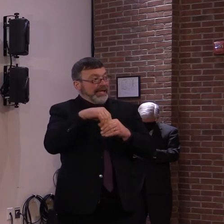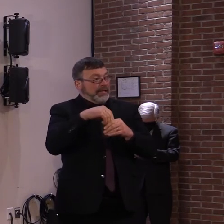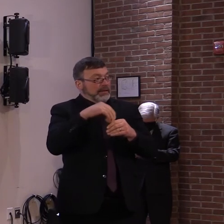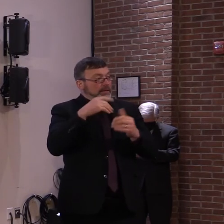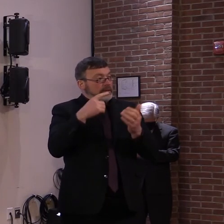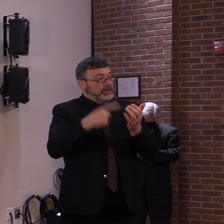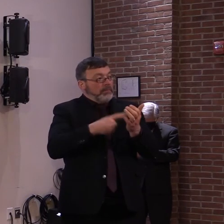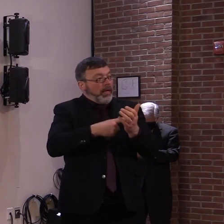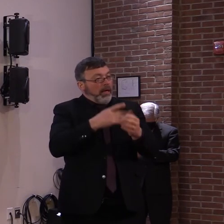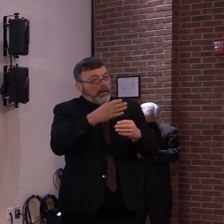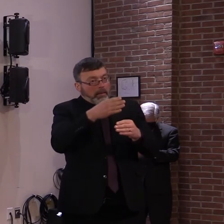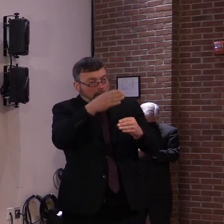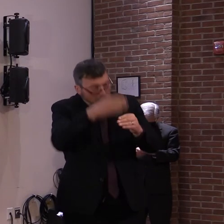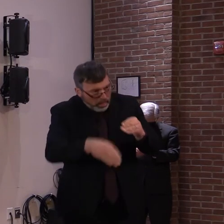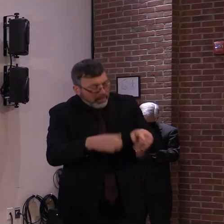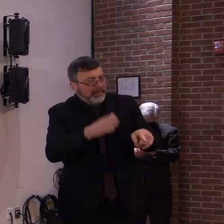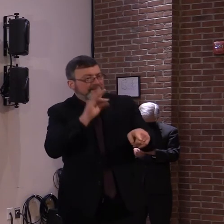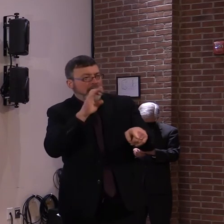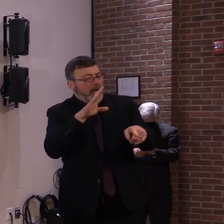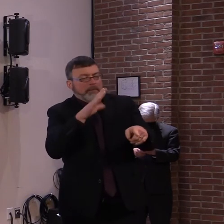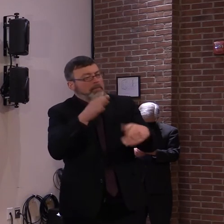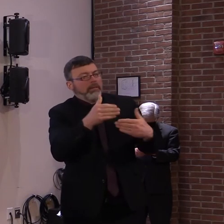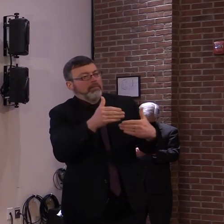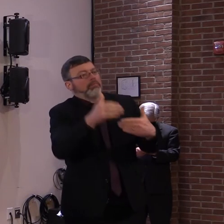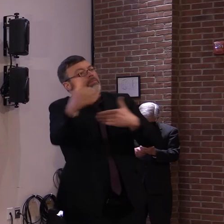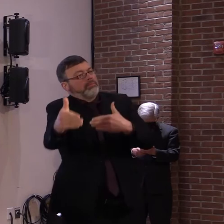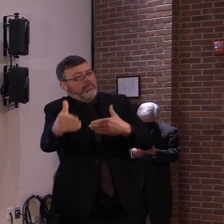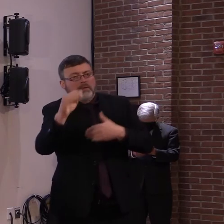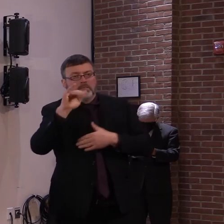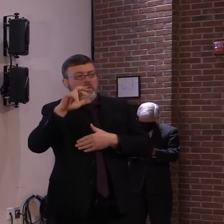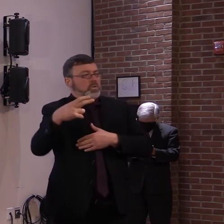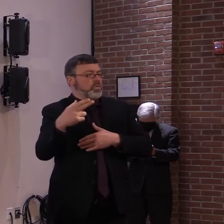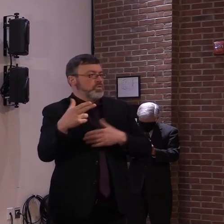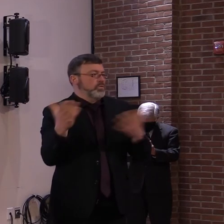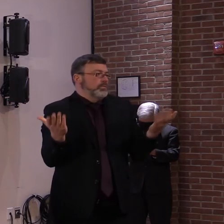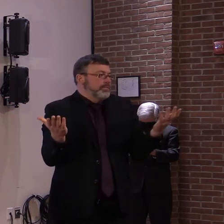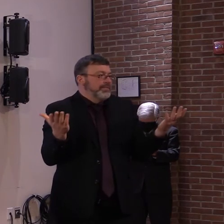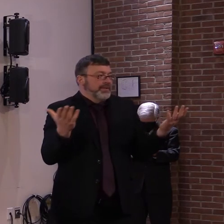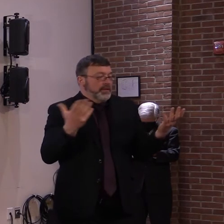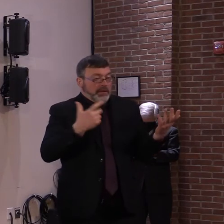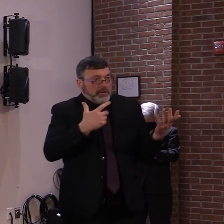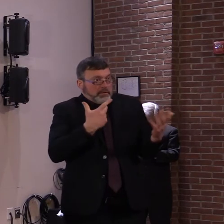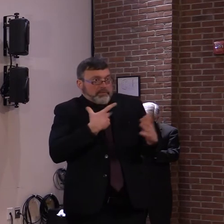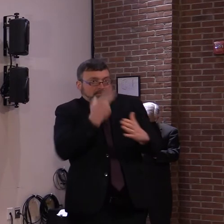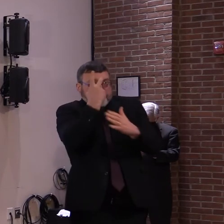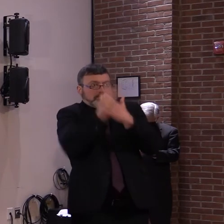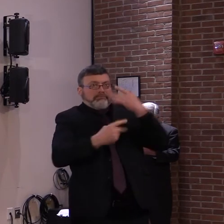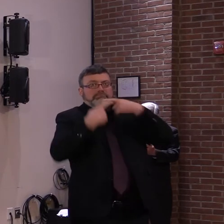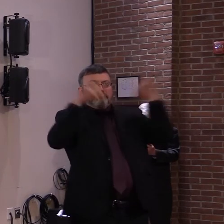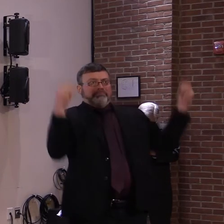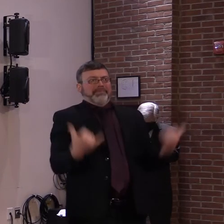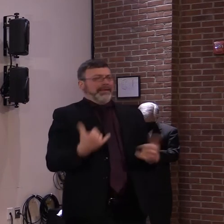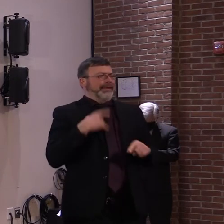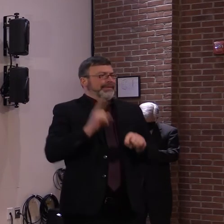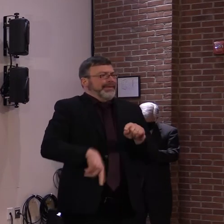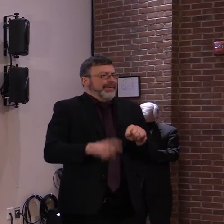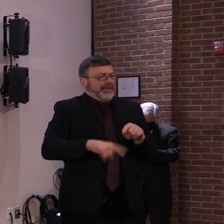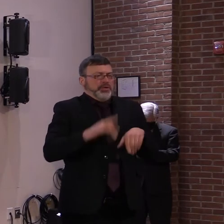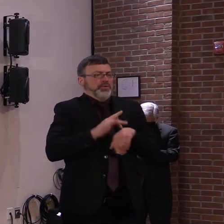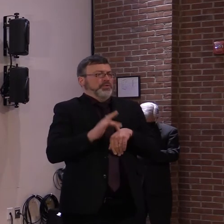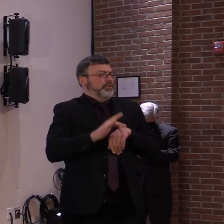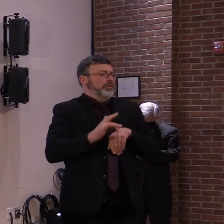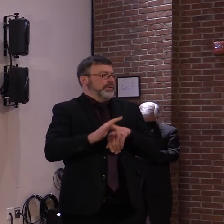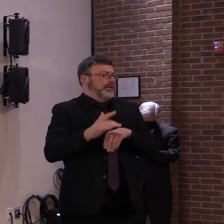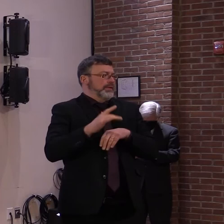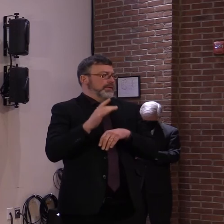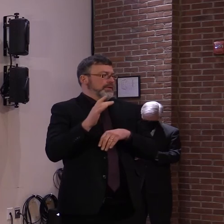it's, it's going to be a challenge, but we don't have sort of this drop dead date. You know, we can't do it. You know, that we've, I think in the back of people's minds,